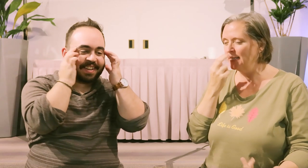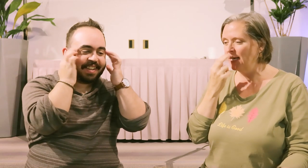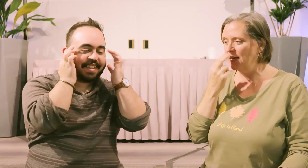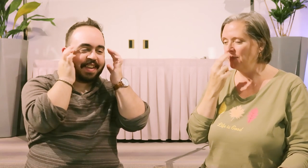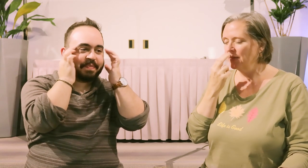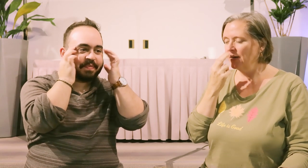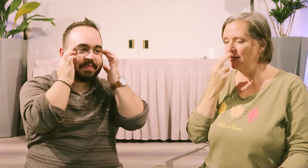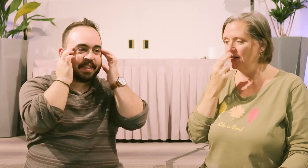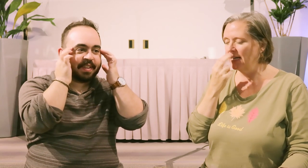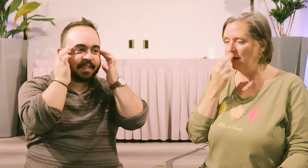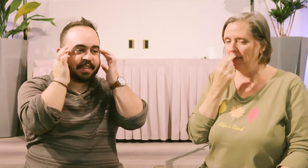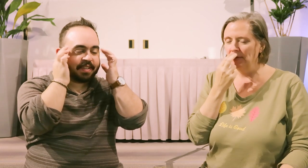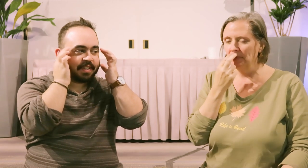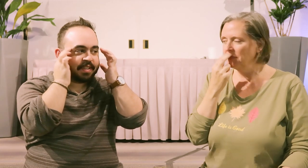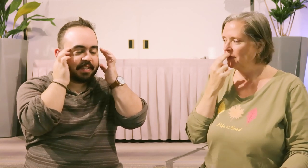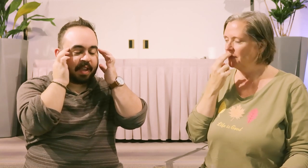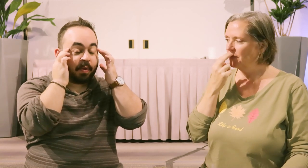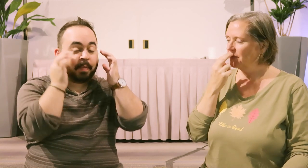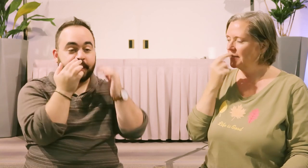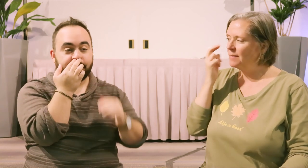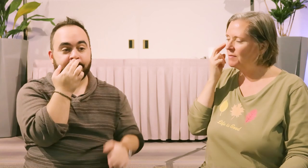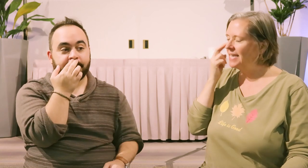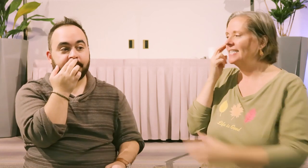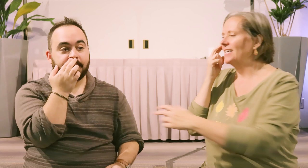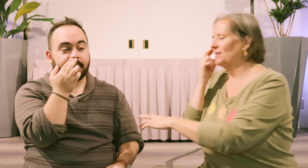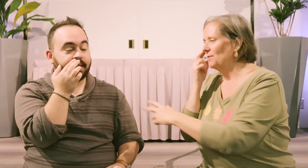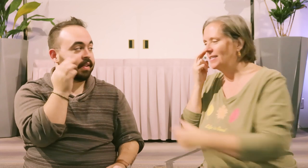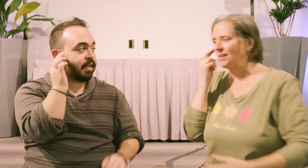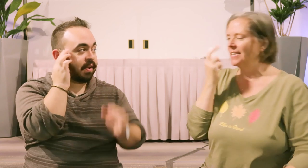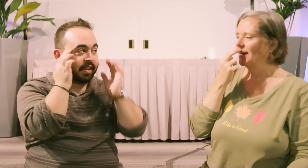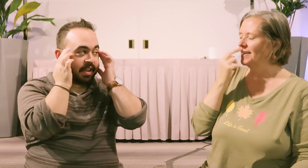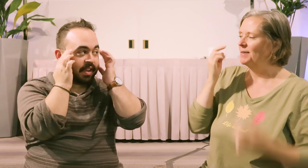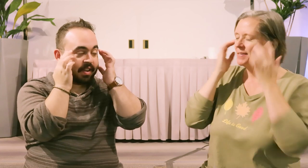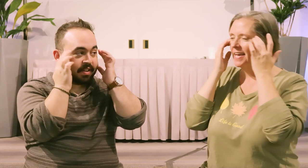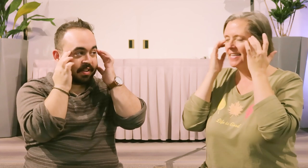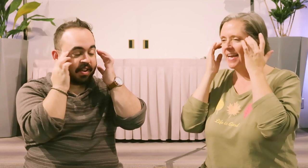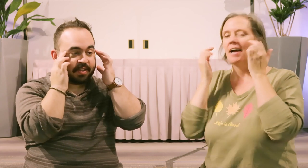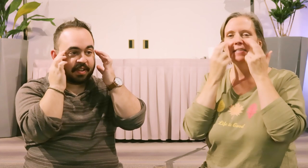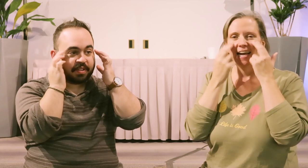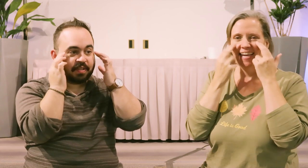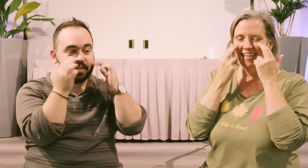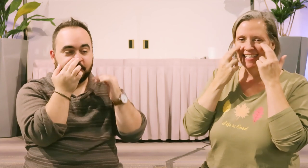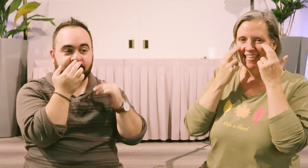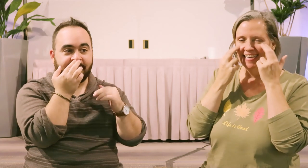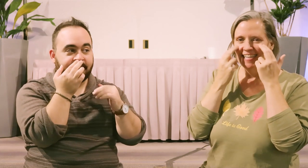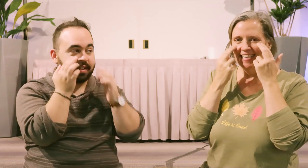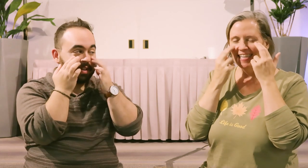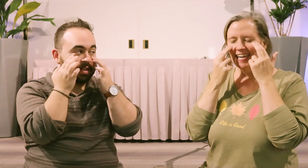a son. Yep. Oh, and I want to meet him. I want to meet him. Yeah, I didn't tell you the point, sorry. Yeah, were on side of the eye, under the eye. I was tracking. Yeah,